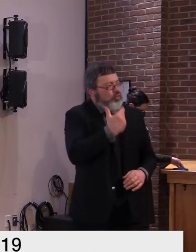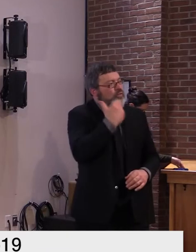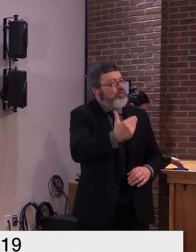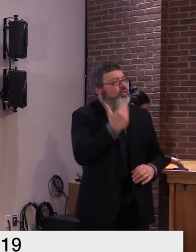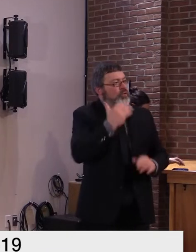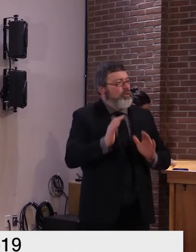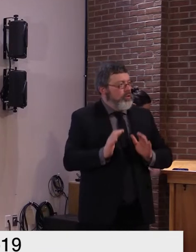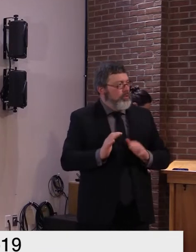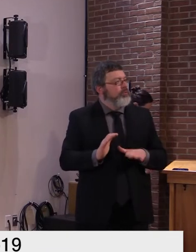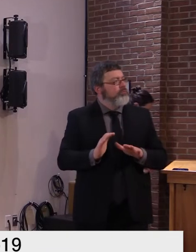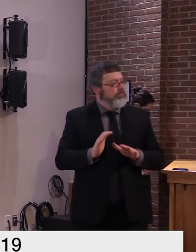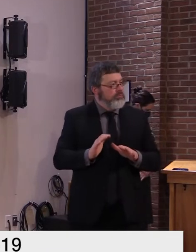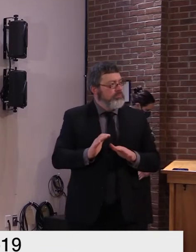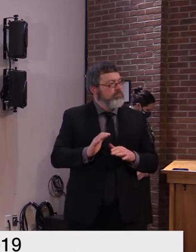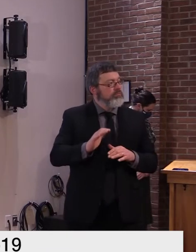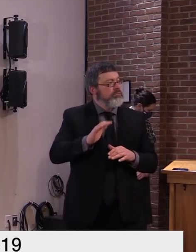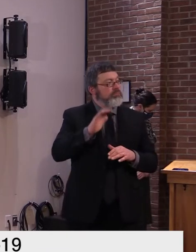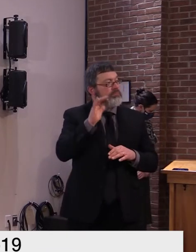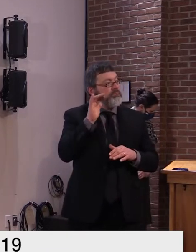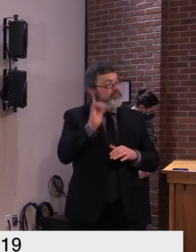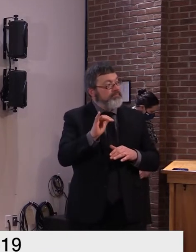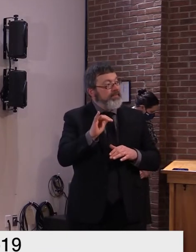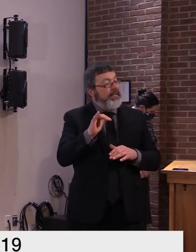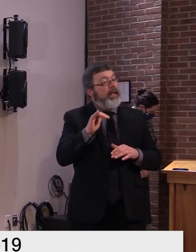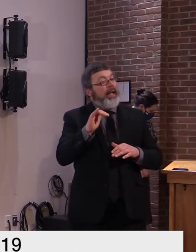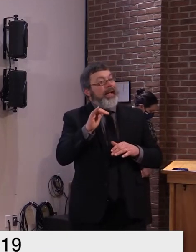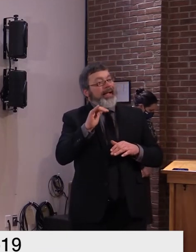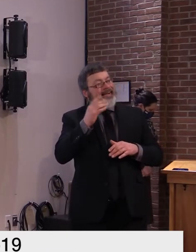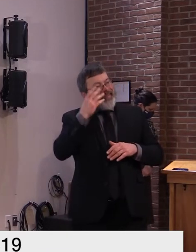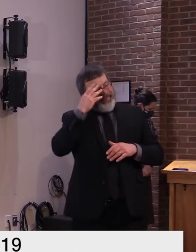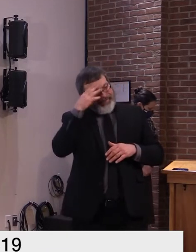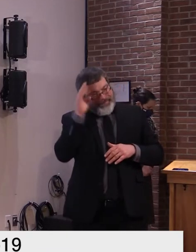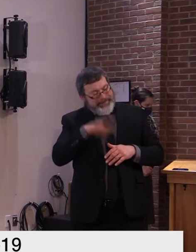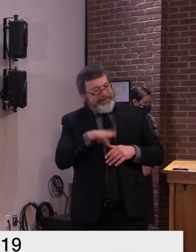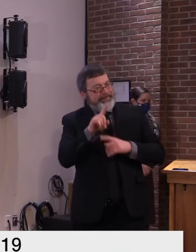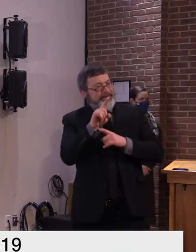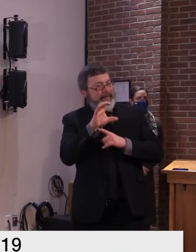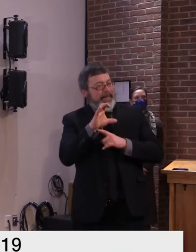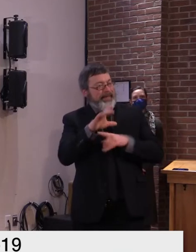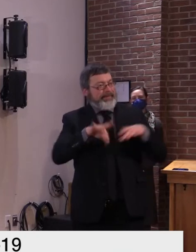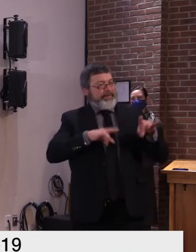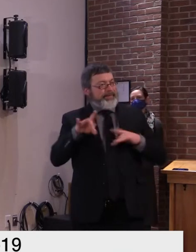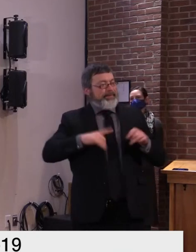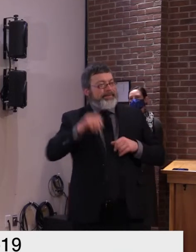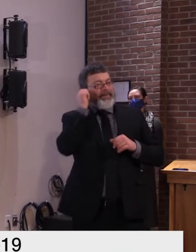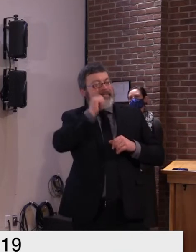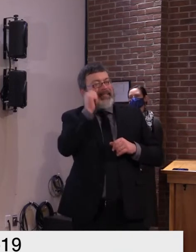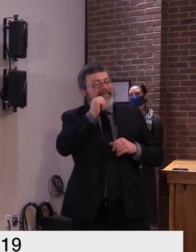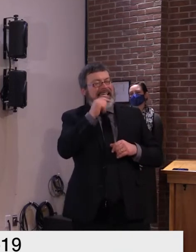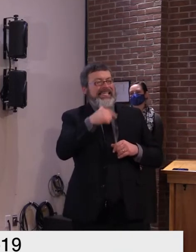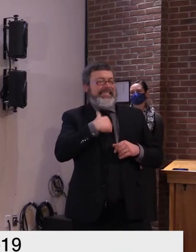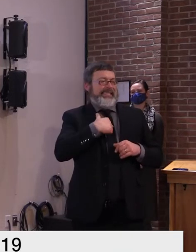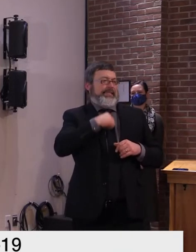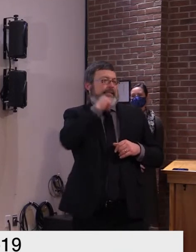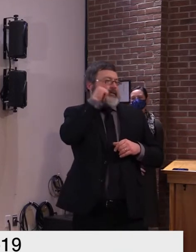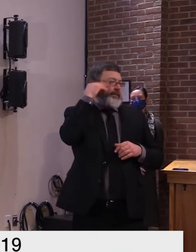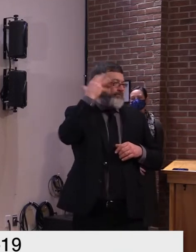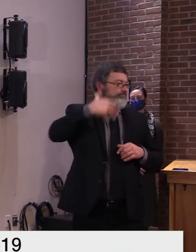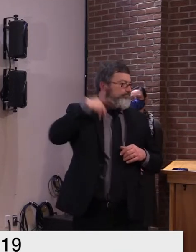investigate and follow 38 outbreaks and somewhat north of 220 situations